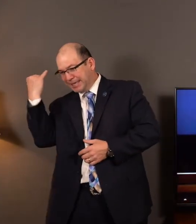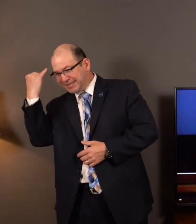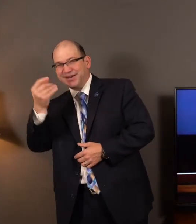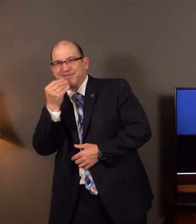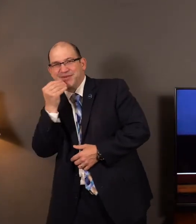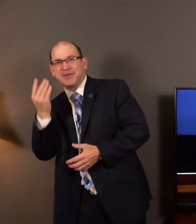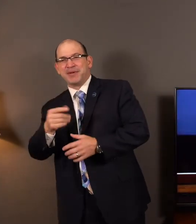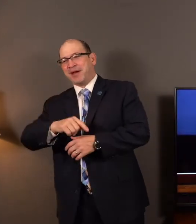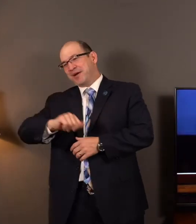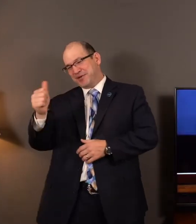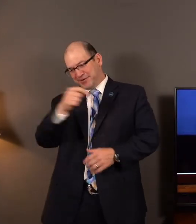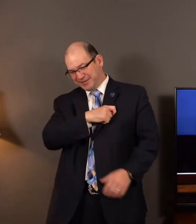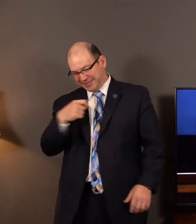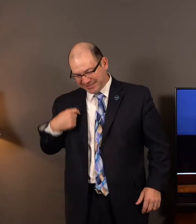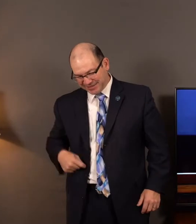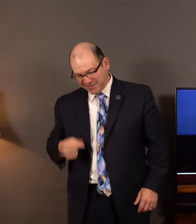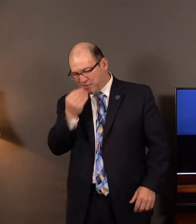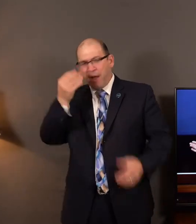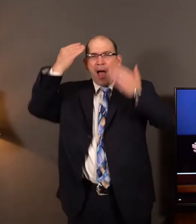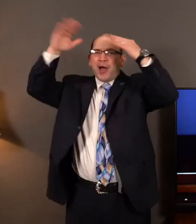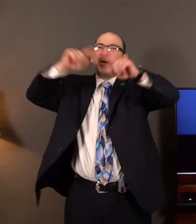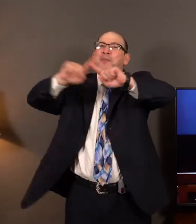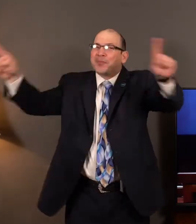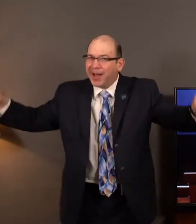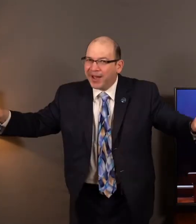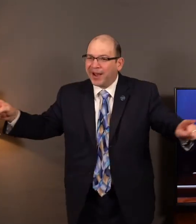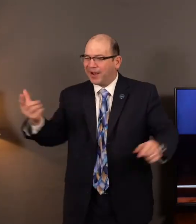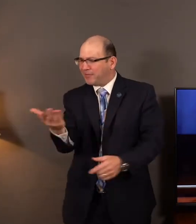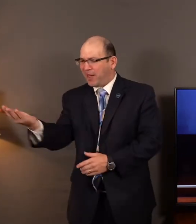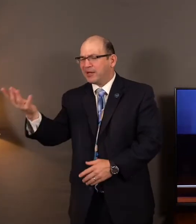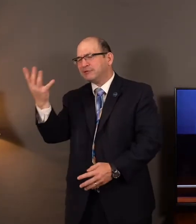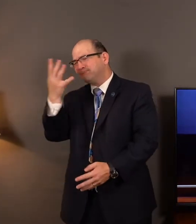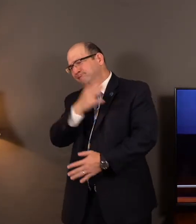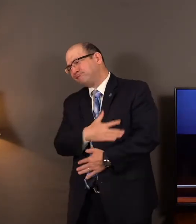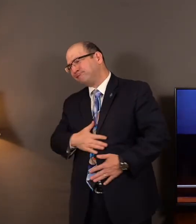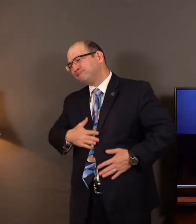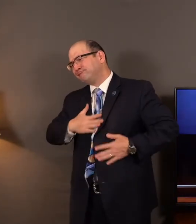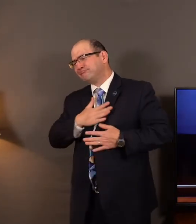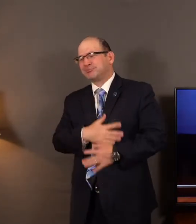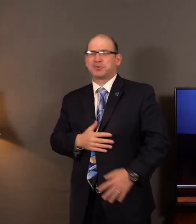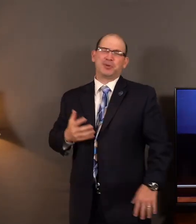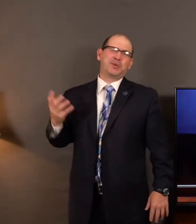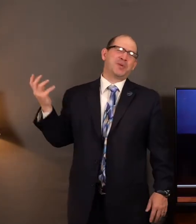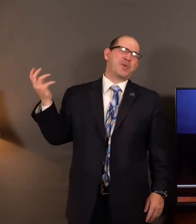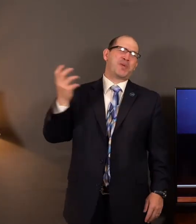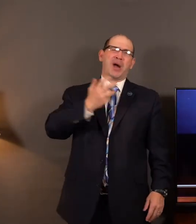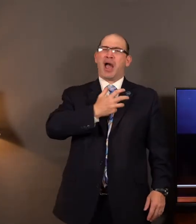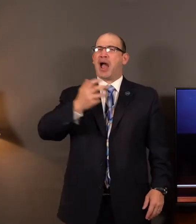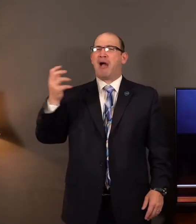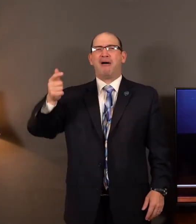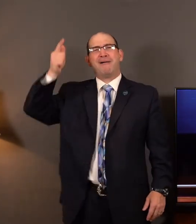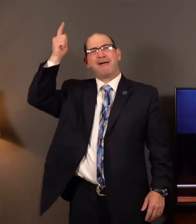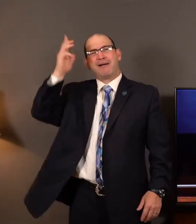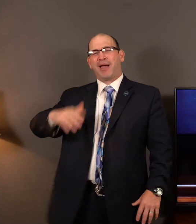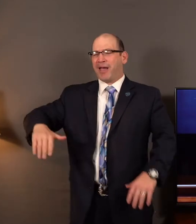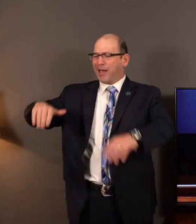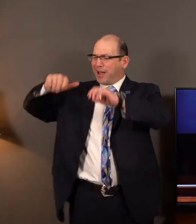Chinese. I don't know. But man, they were enjoying the food and they were enjoying the splendor and they were enjoying the provision of the Lord. And then there was